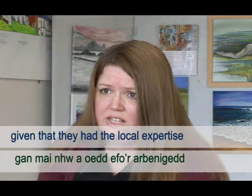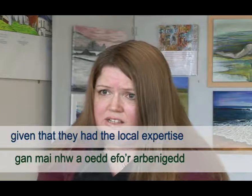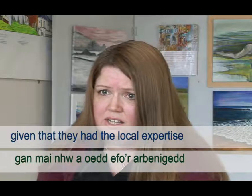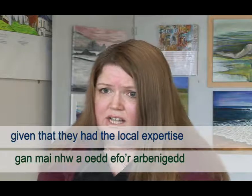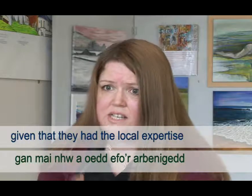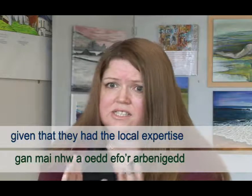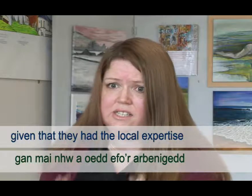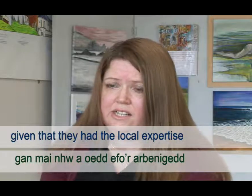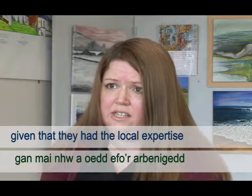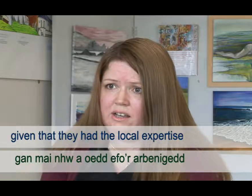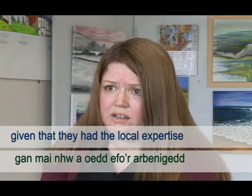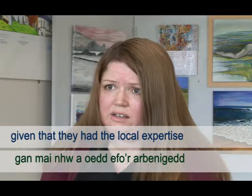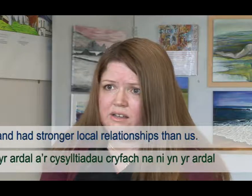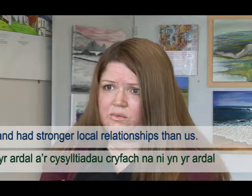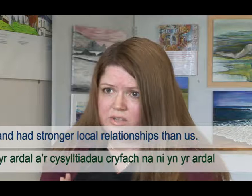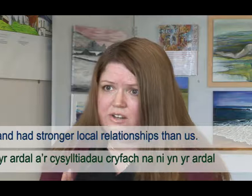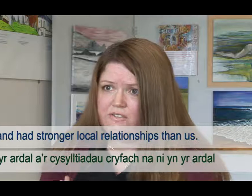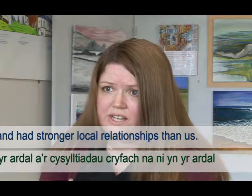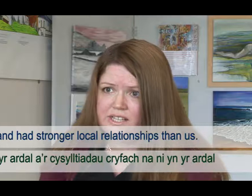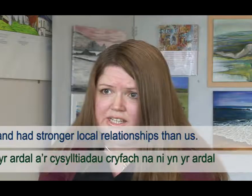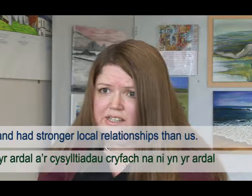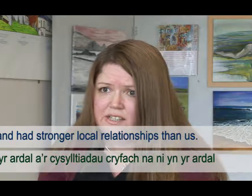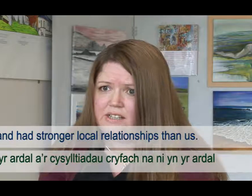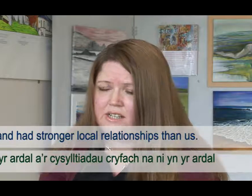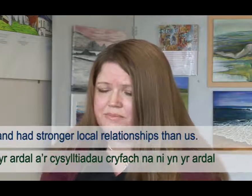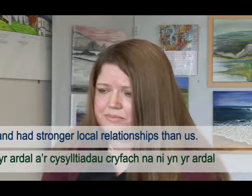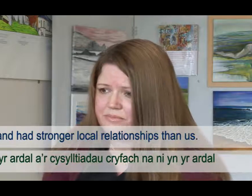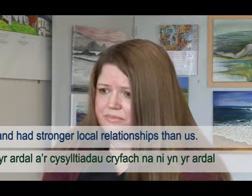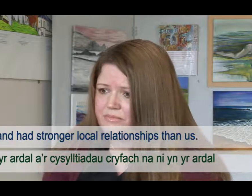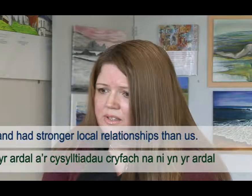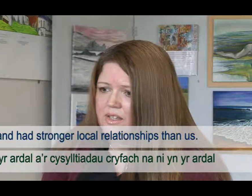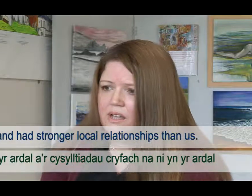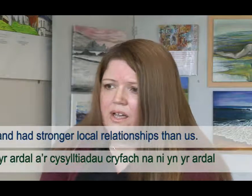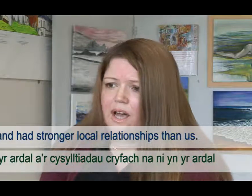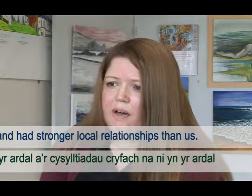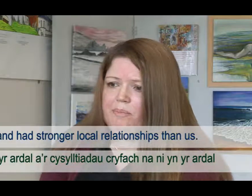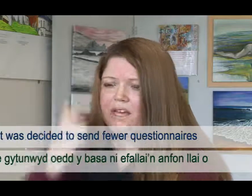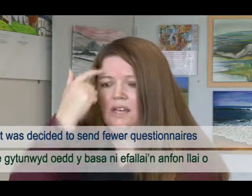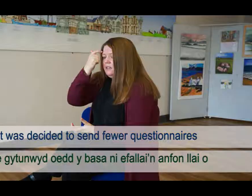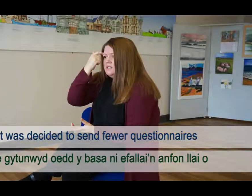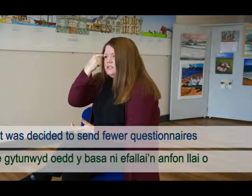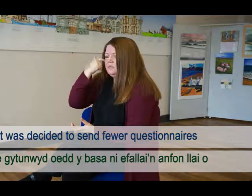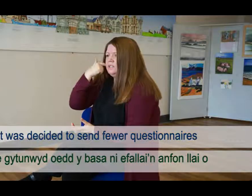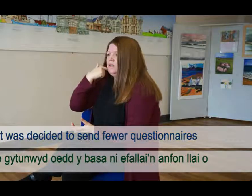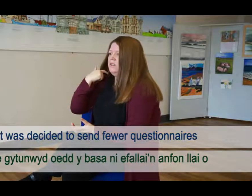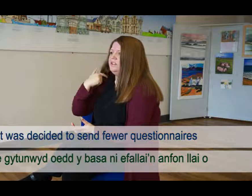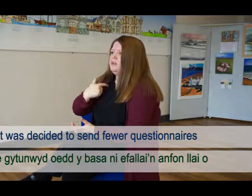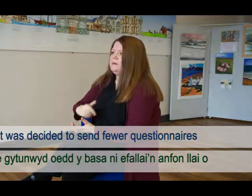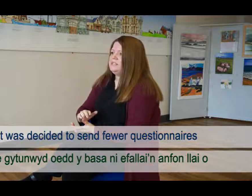cysylltiadau in our ardal. And what was the basis